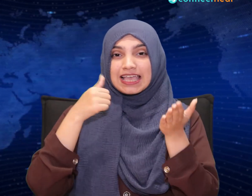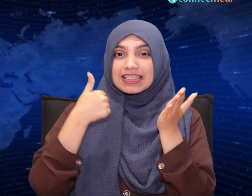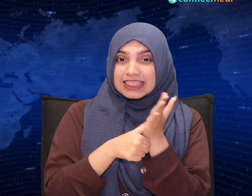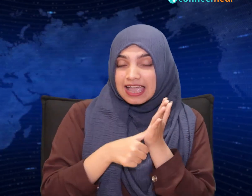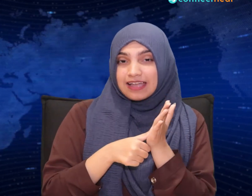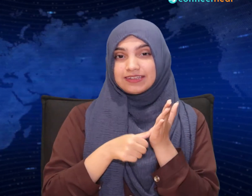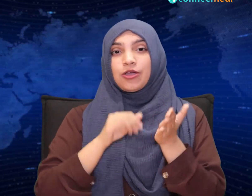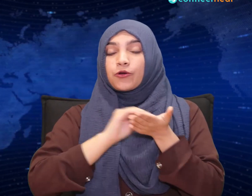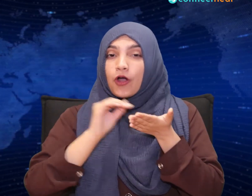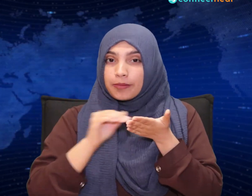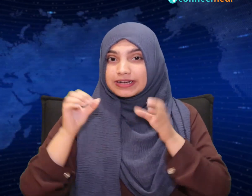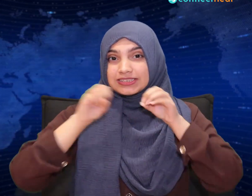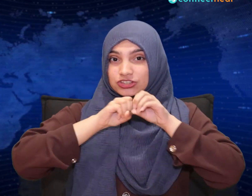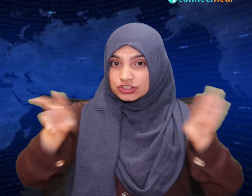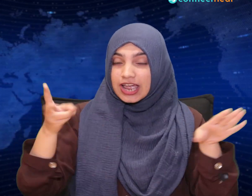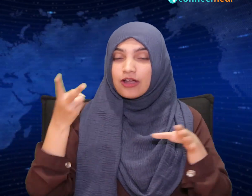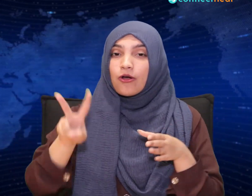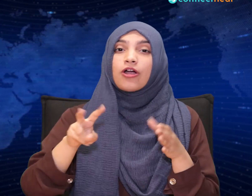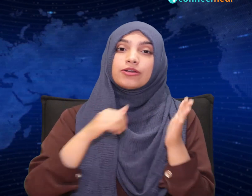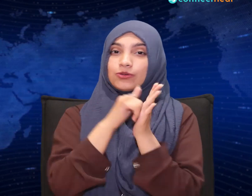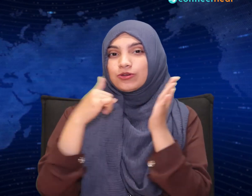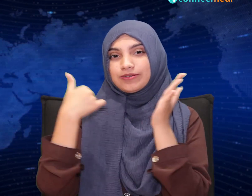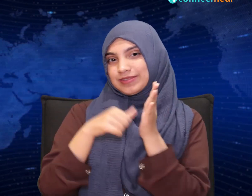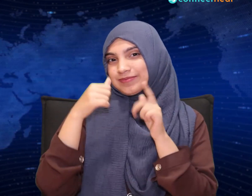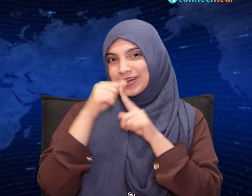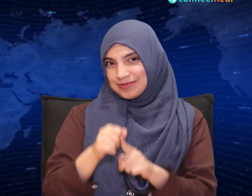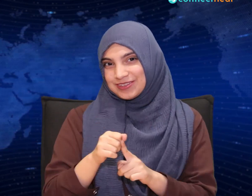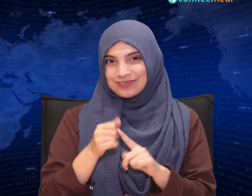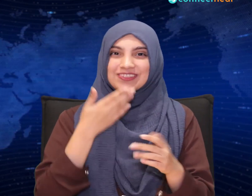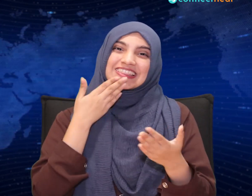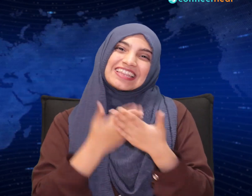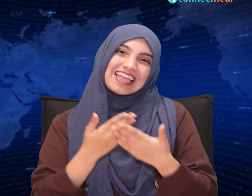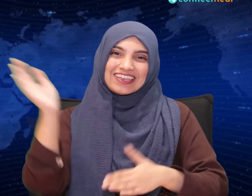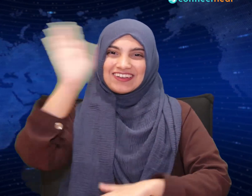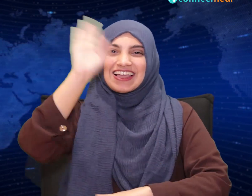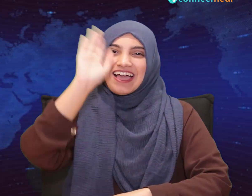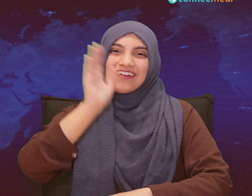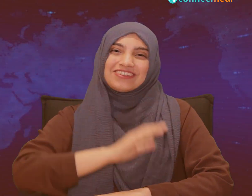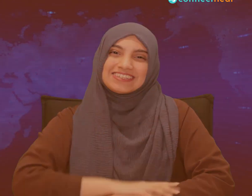please like, comment, share and subscribe. Raja . . . Thank